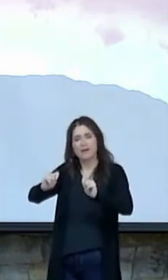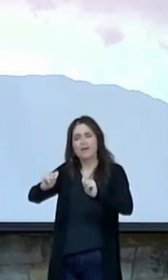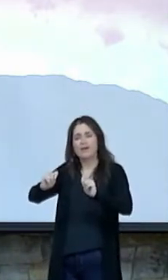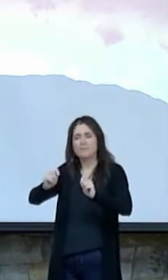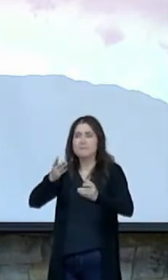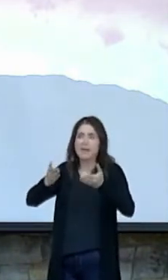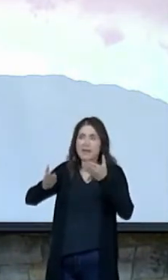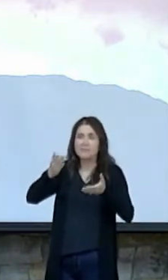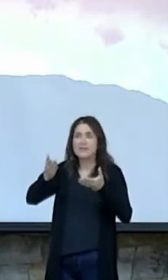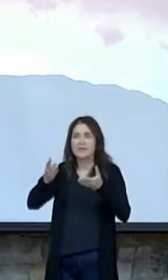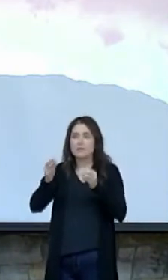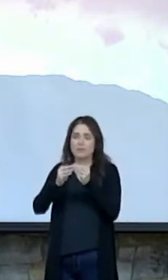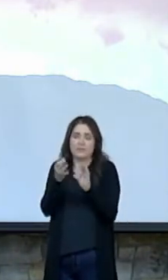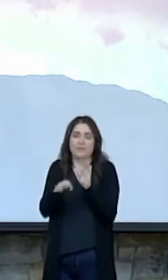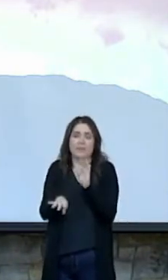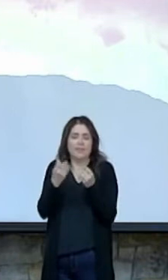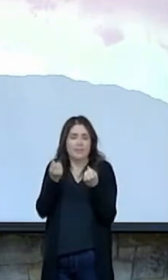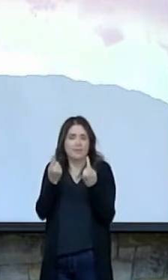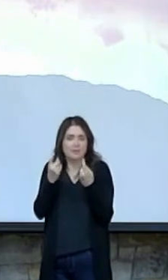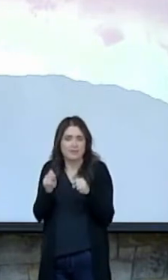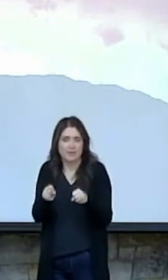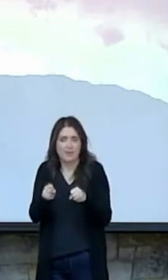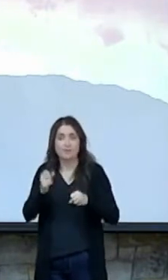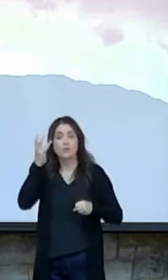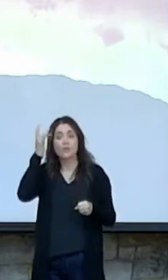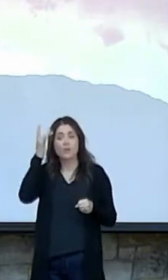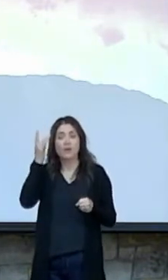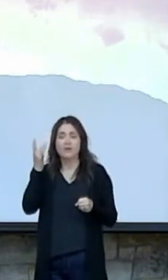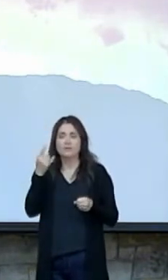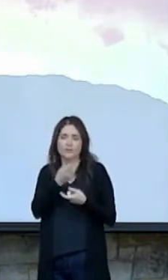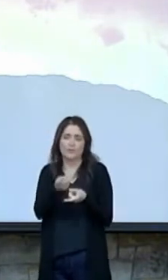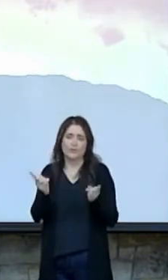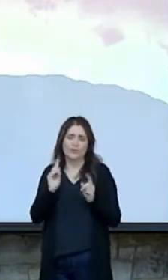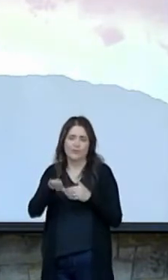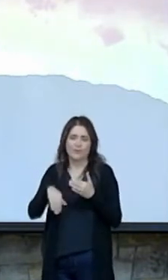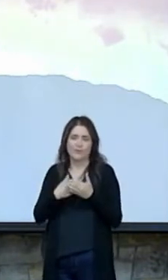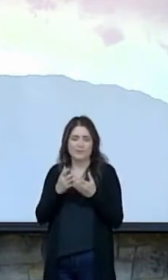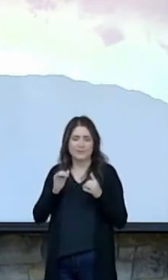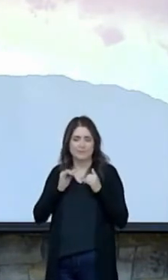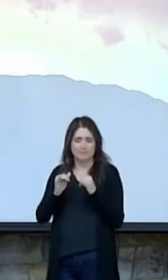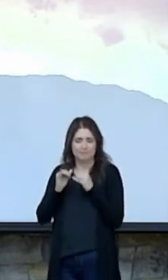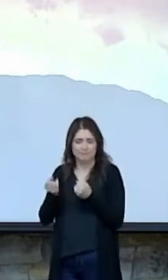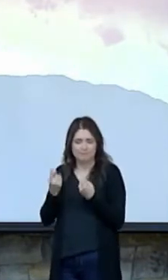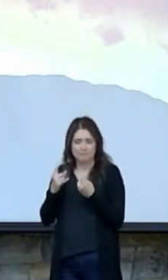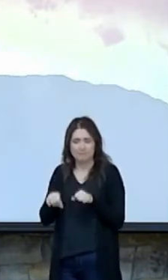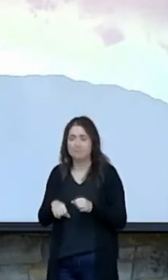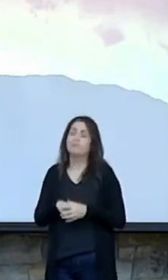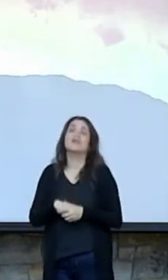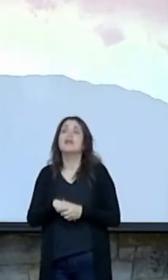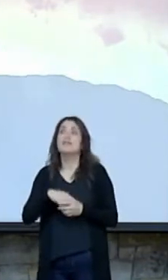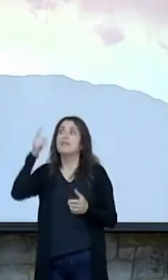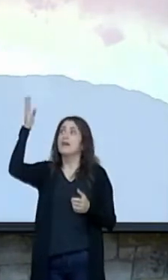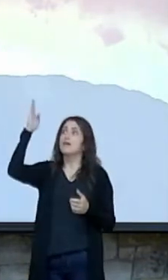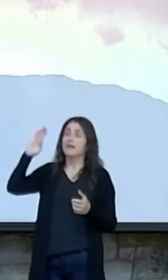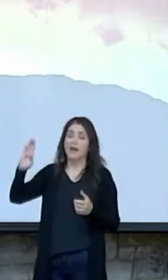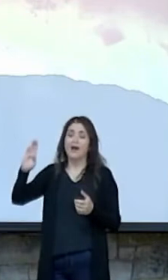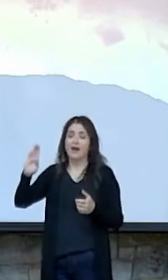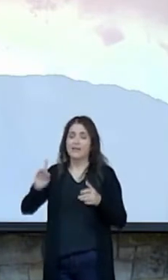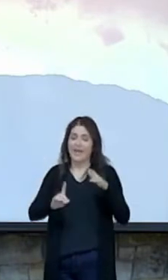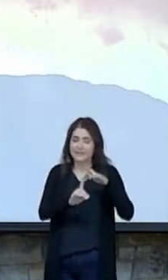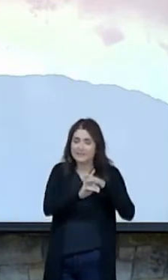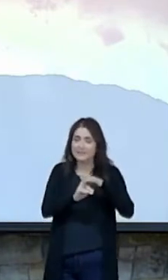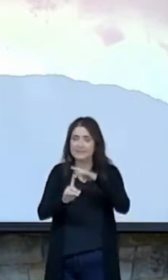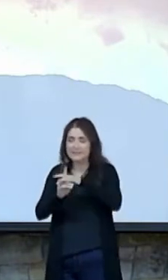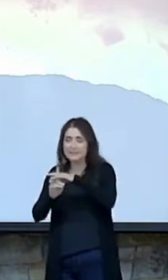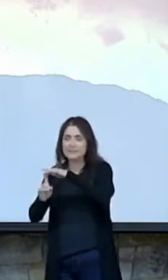maybe at least in a simple way so that we can understand it. The Godhead exists in three different